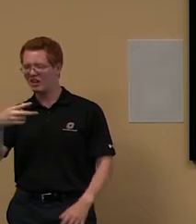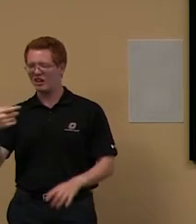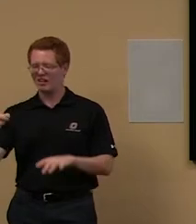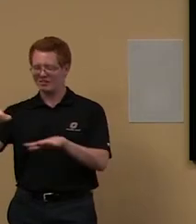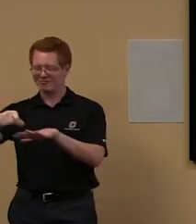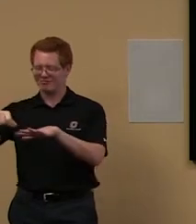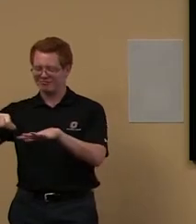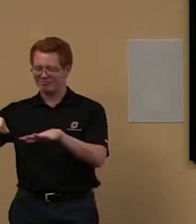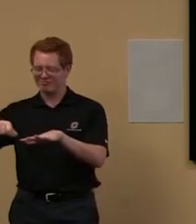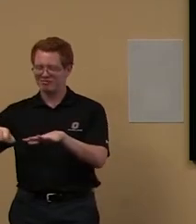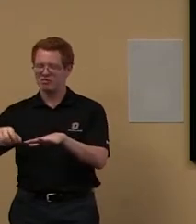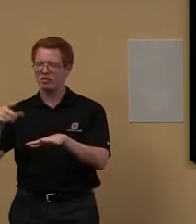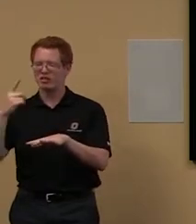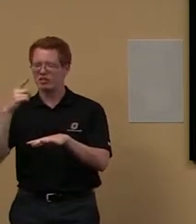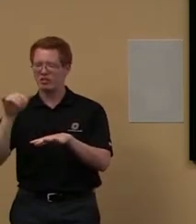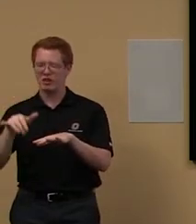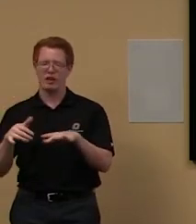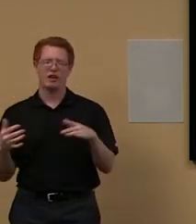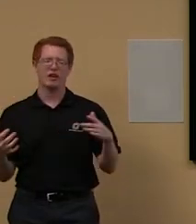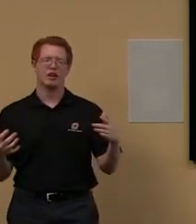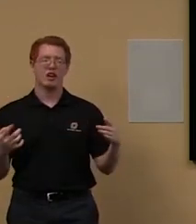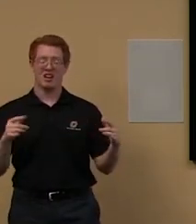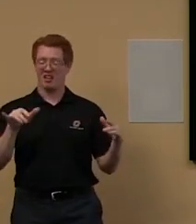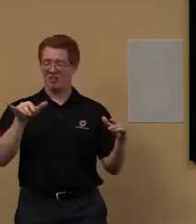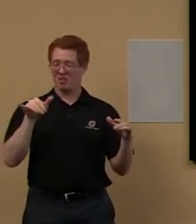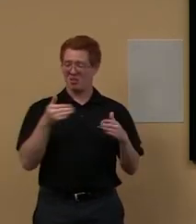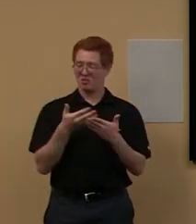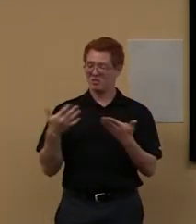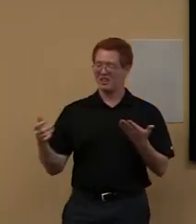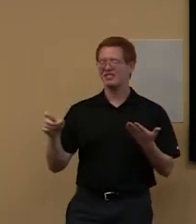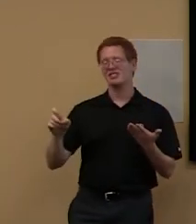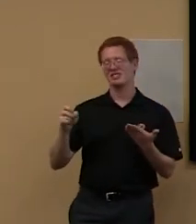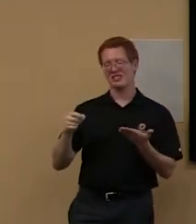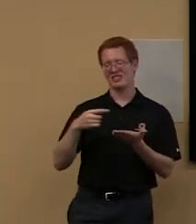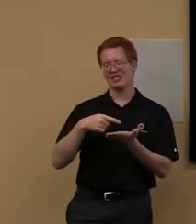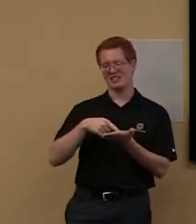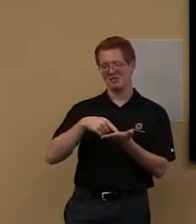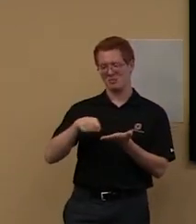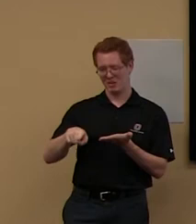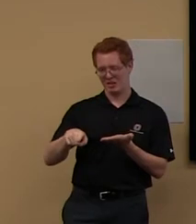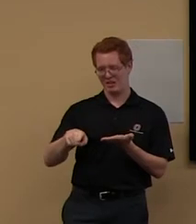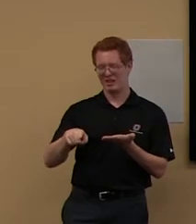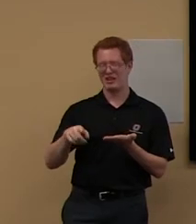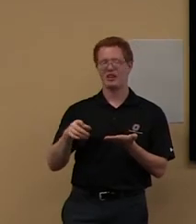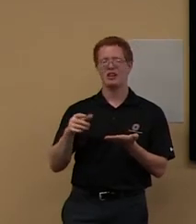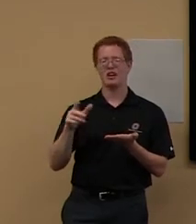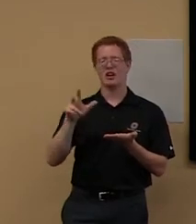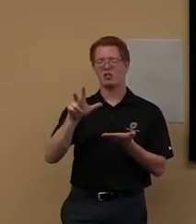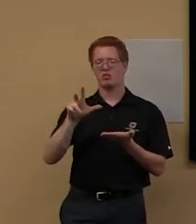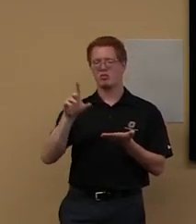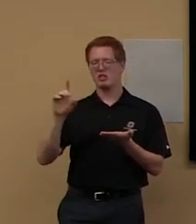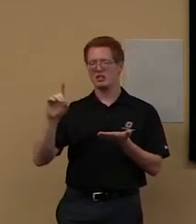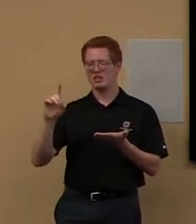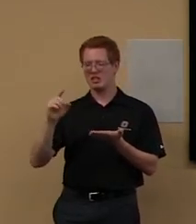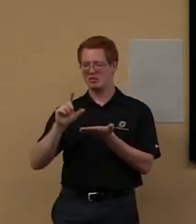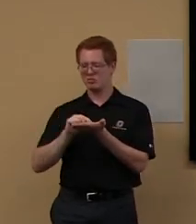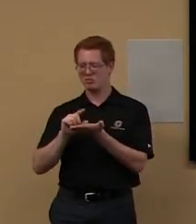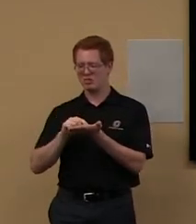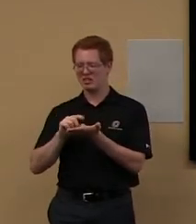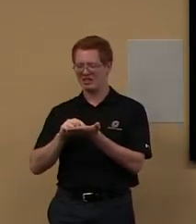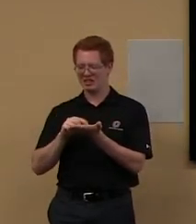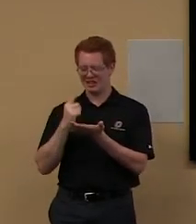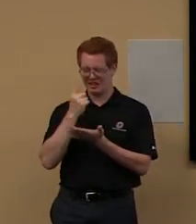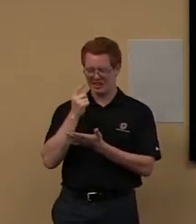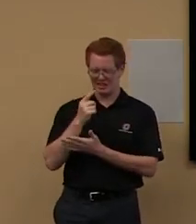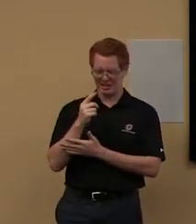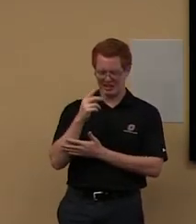um, that you really have to pay for. Um, because the 3D printing is about 10 cents a gram. Um, and the, I